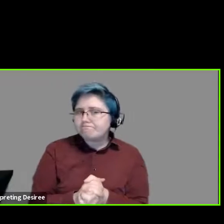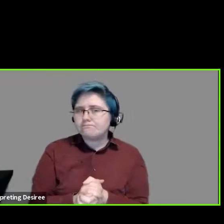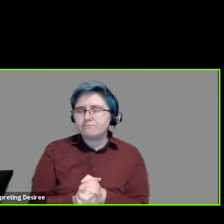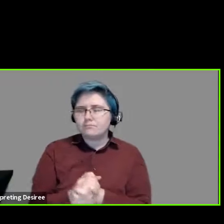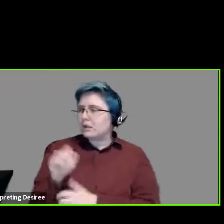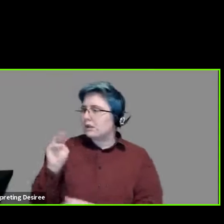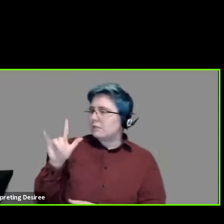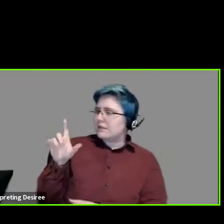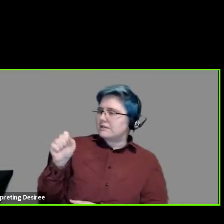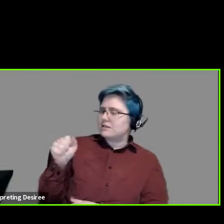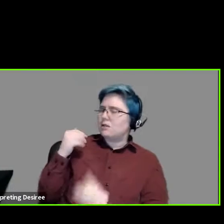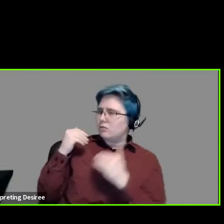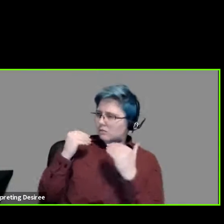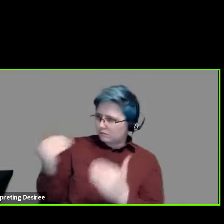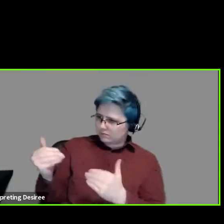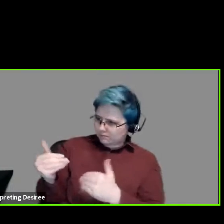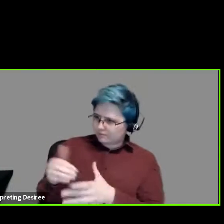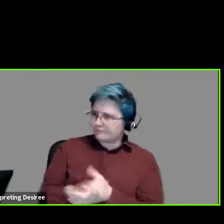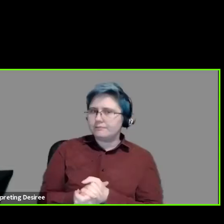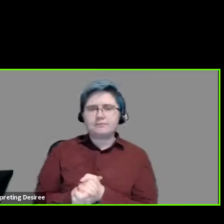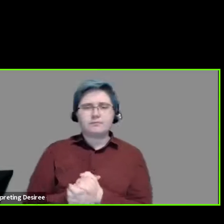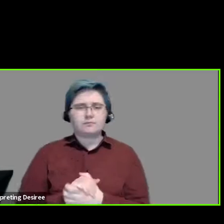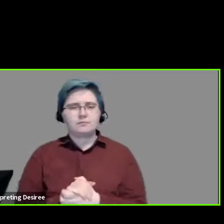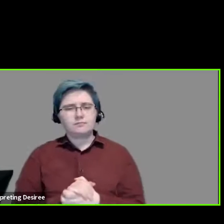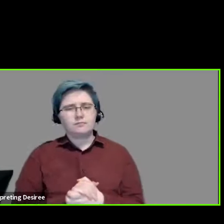Melissa, you can unmute yourself and ask your question.